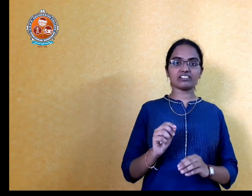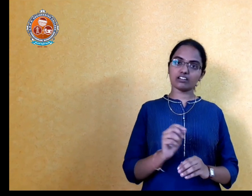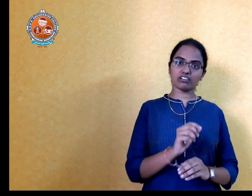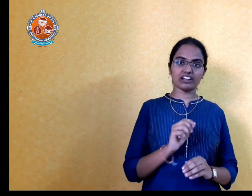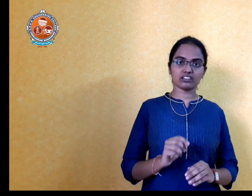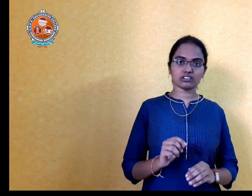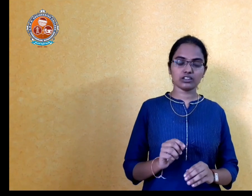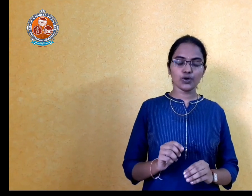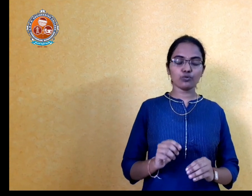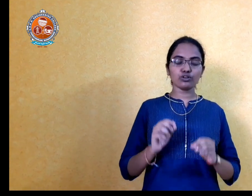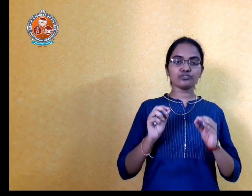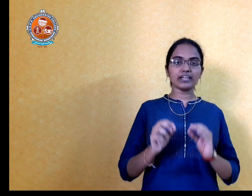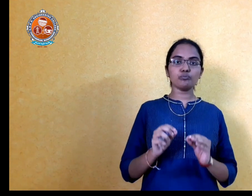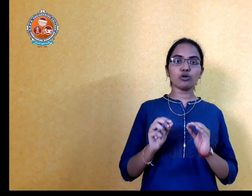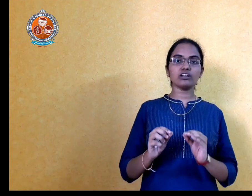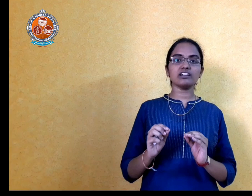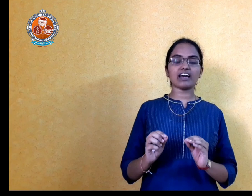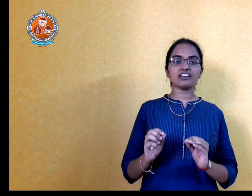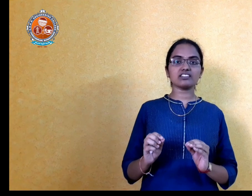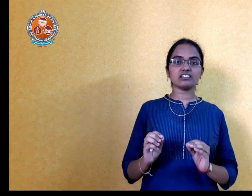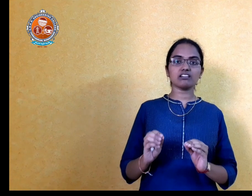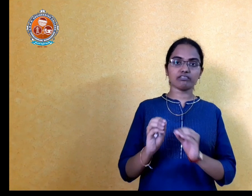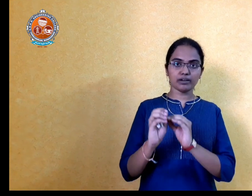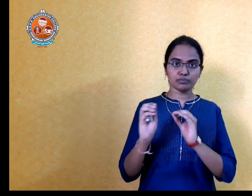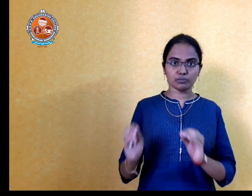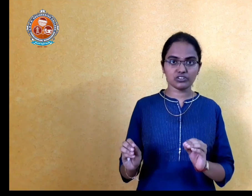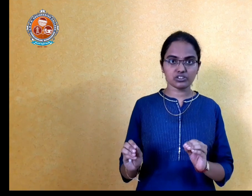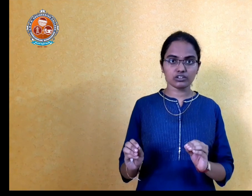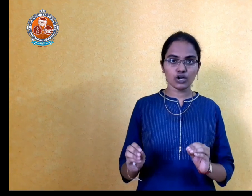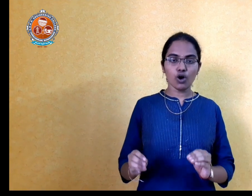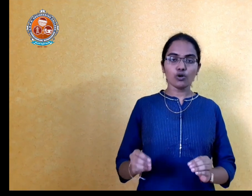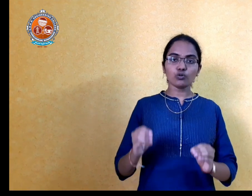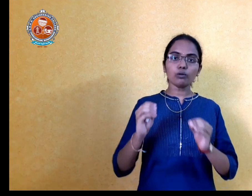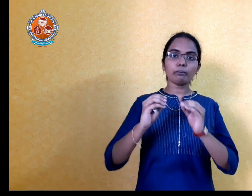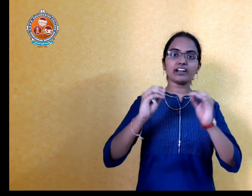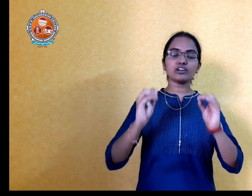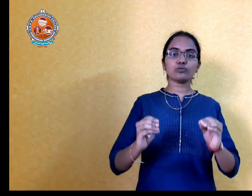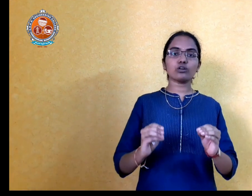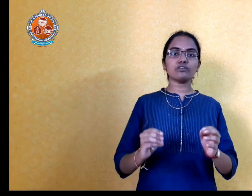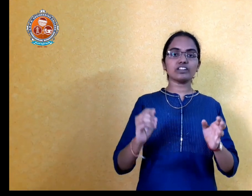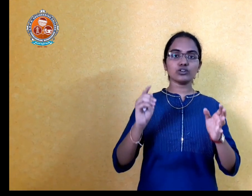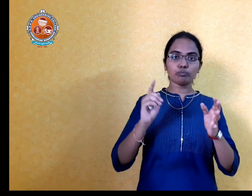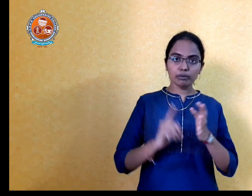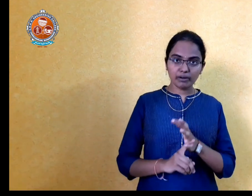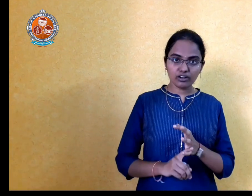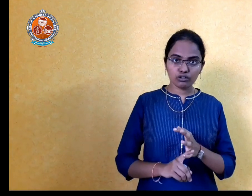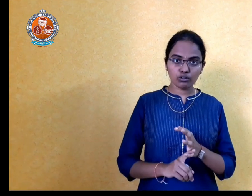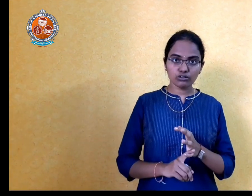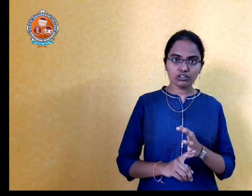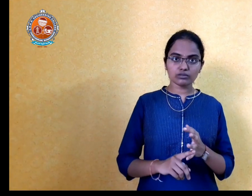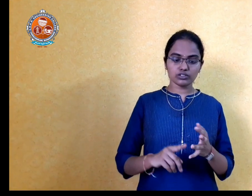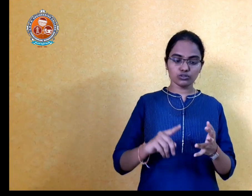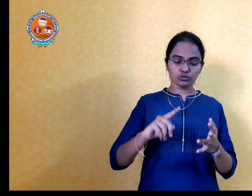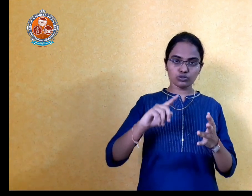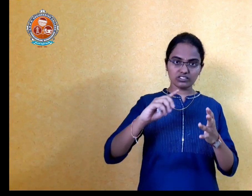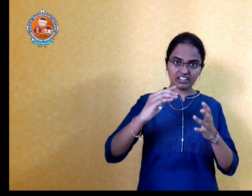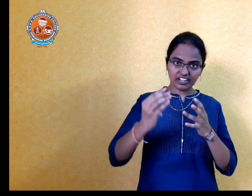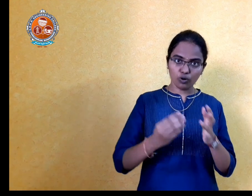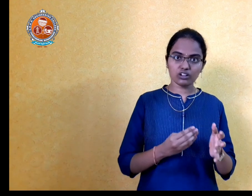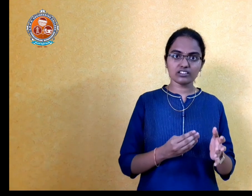the grand test. One of the important tasks in the great preparation. No matter what, whether you prepared or not, you studied all the